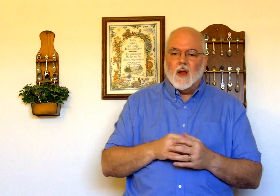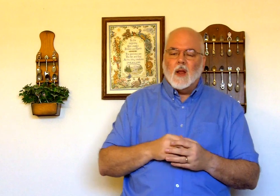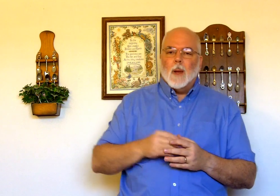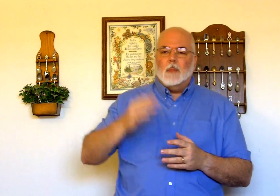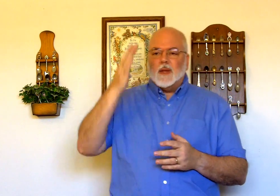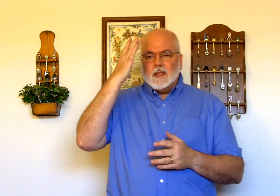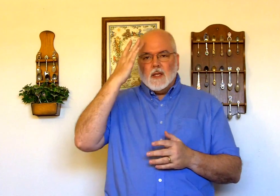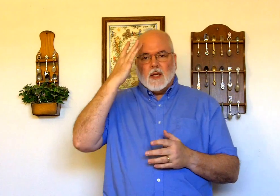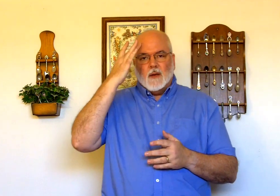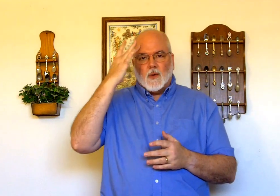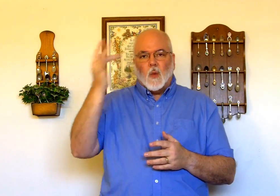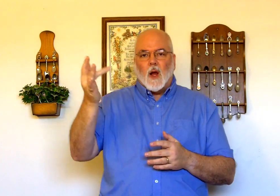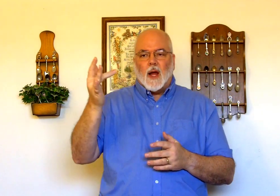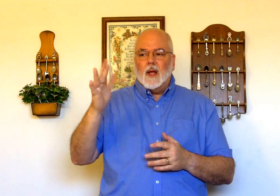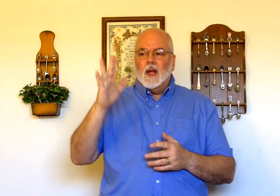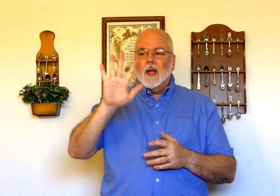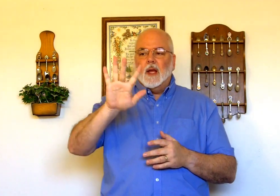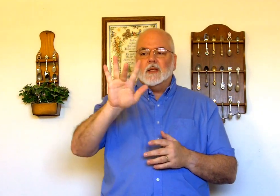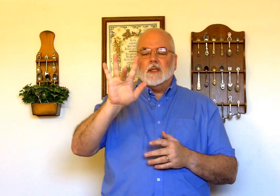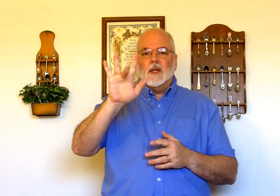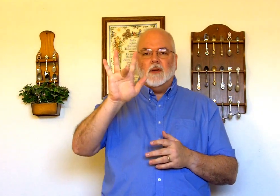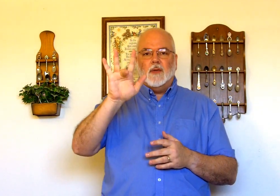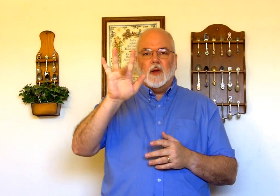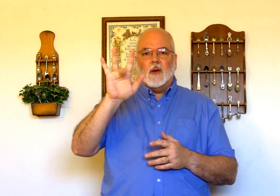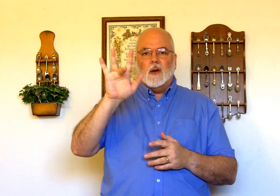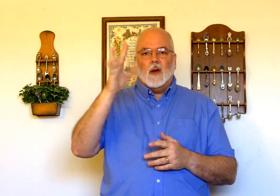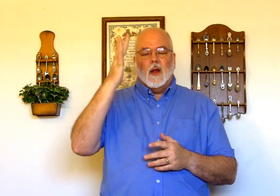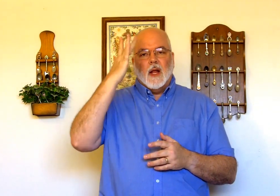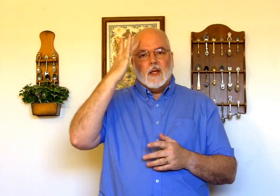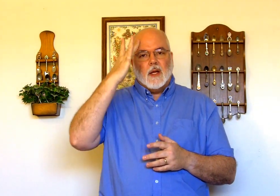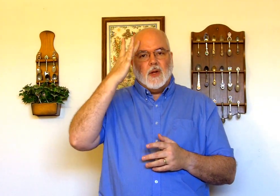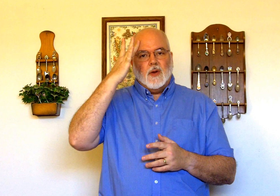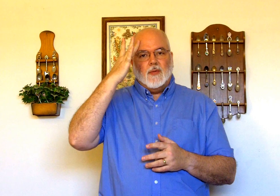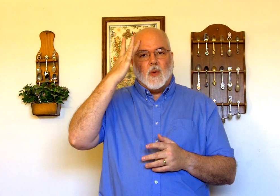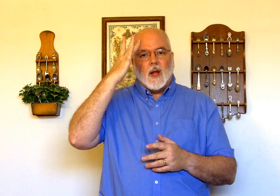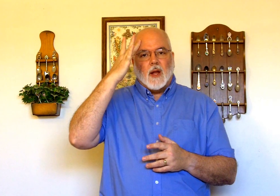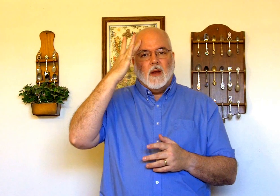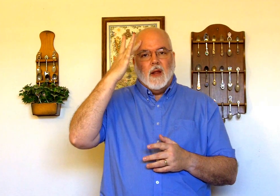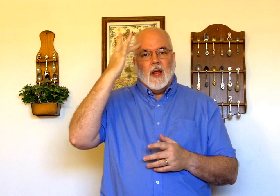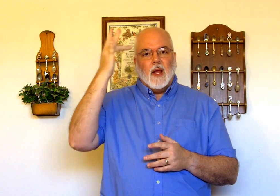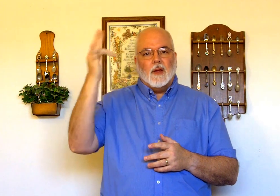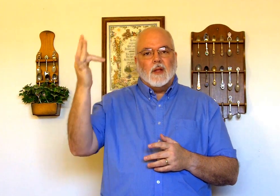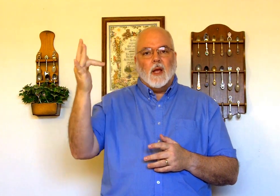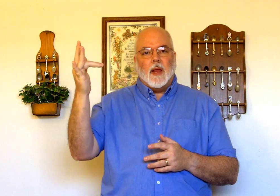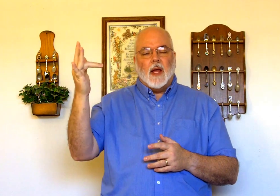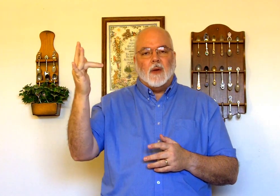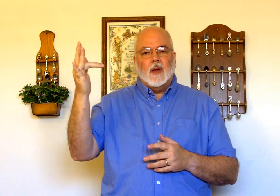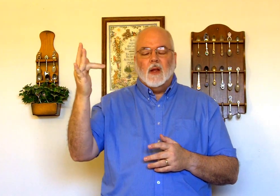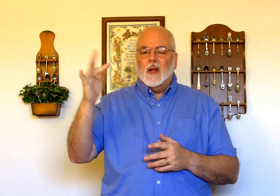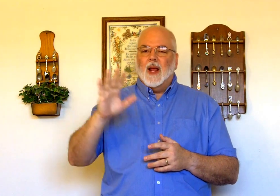But this is a sign for why. And it's the center finger touching your forehead and it's coming out. And